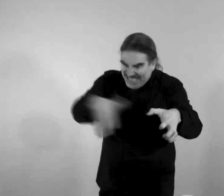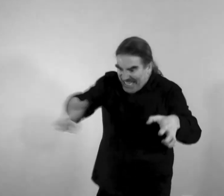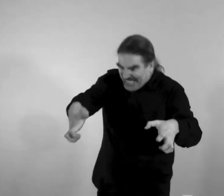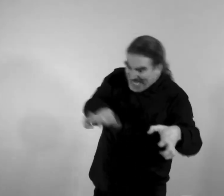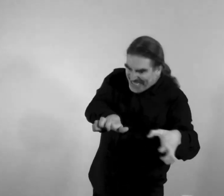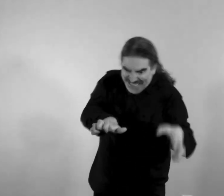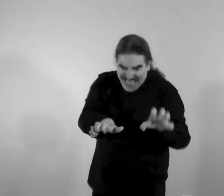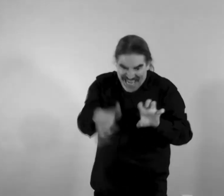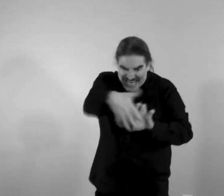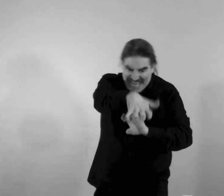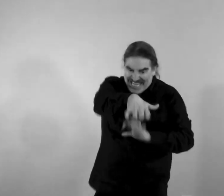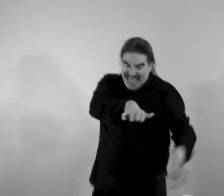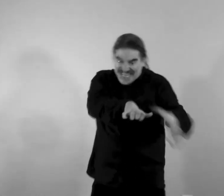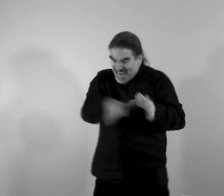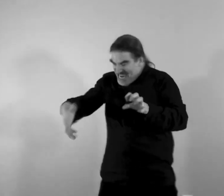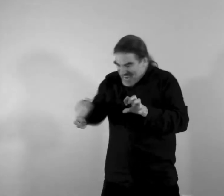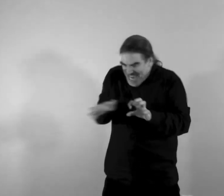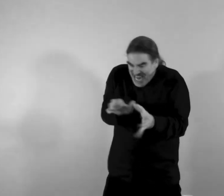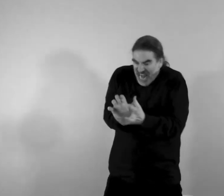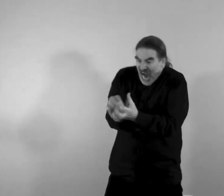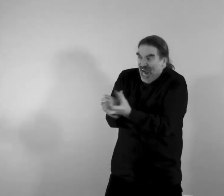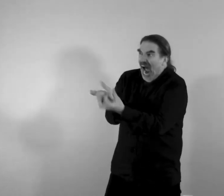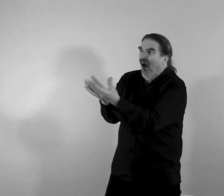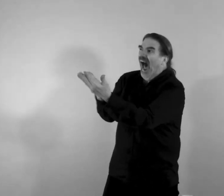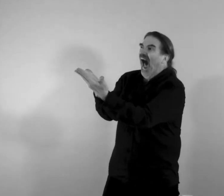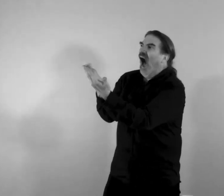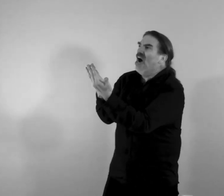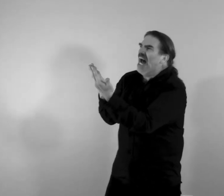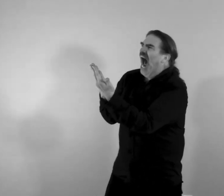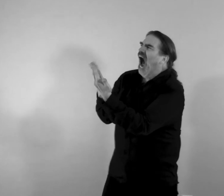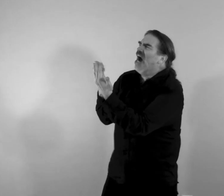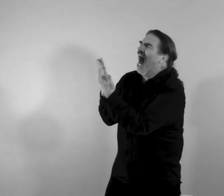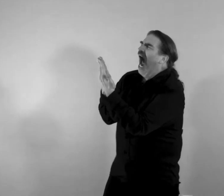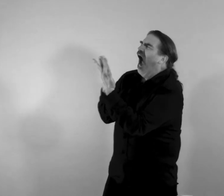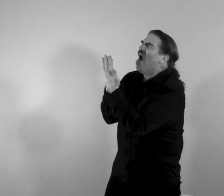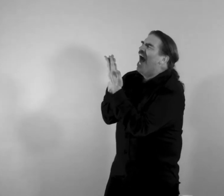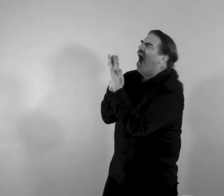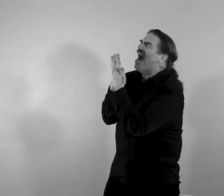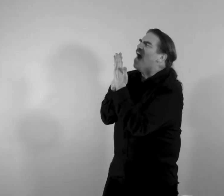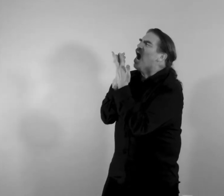gathers it swallows it down